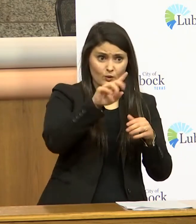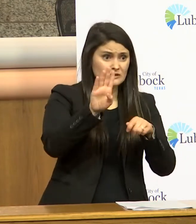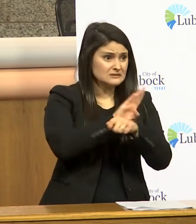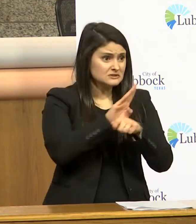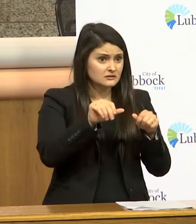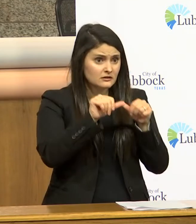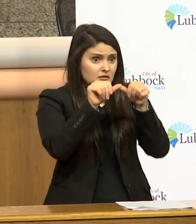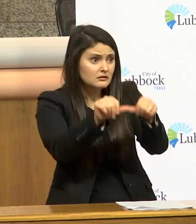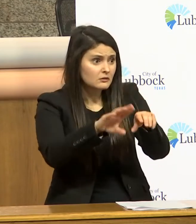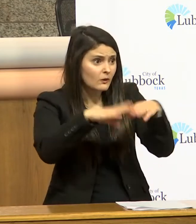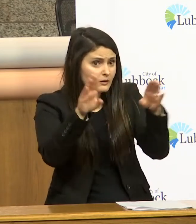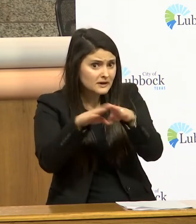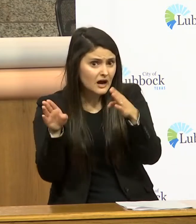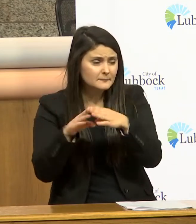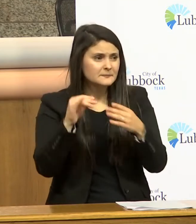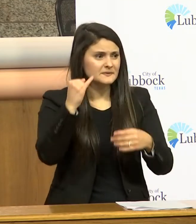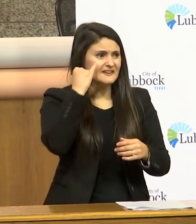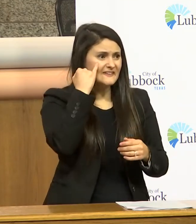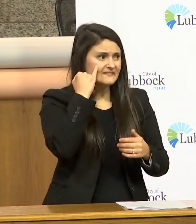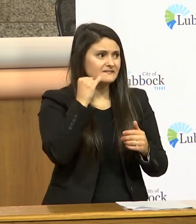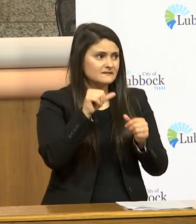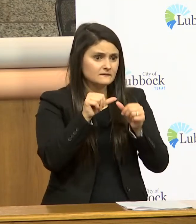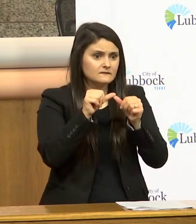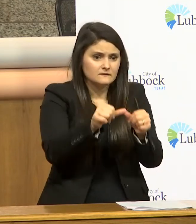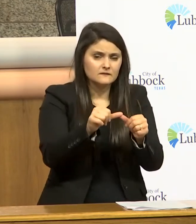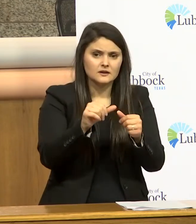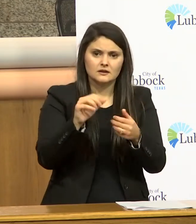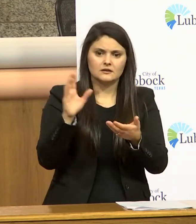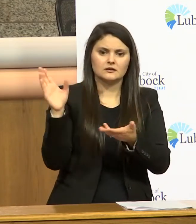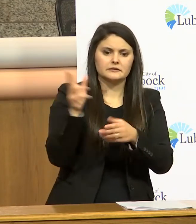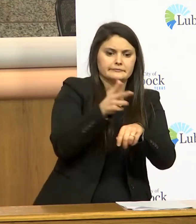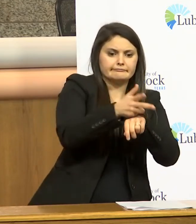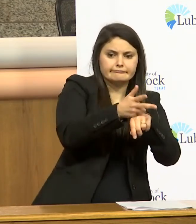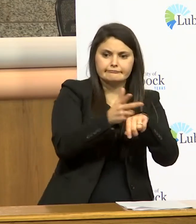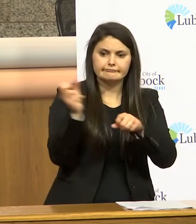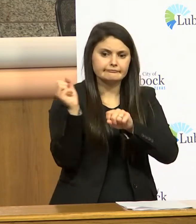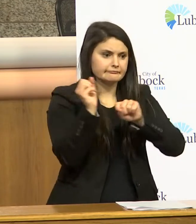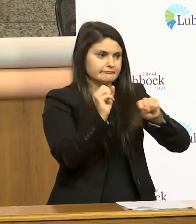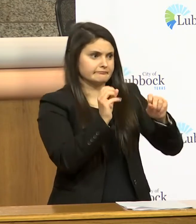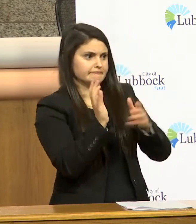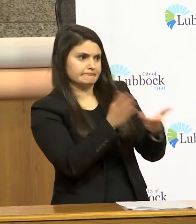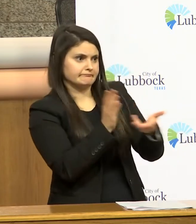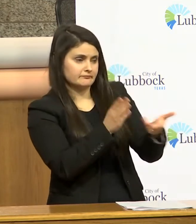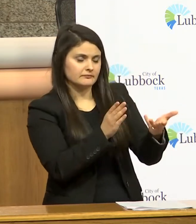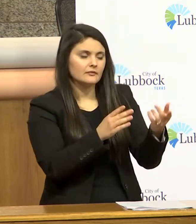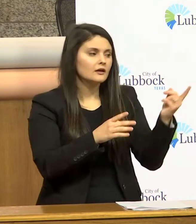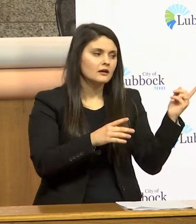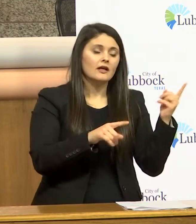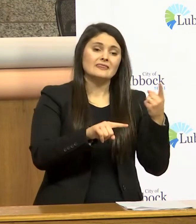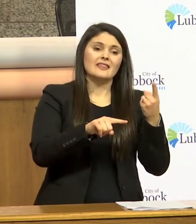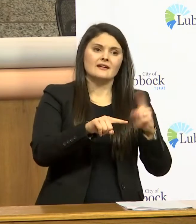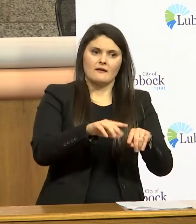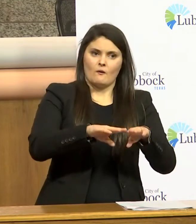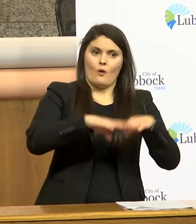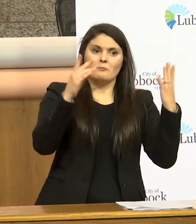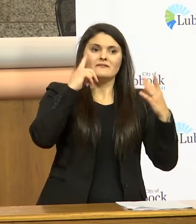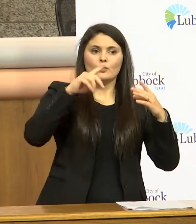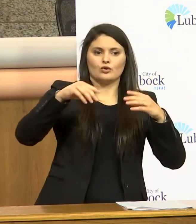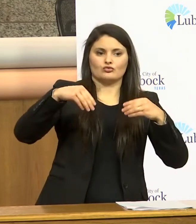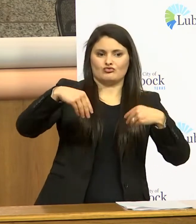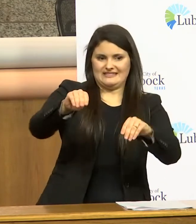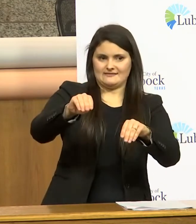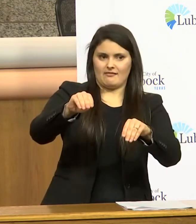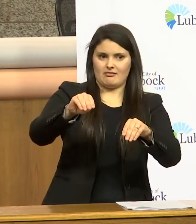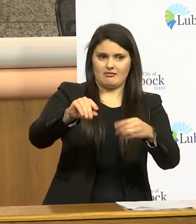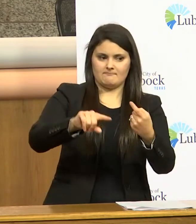any of establishments stay open if they resort to curbside service they can't stay open for retail in the